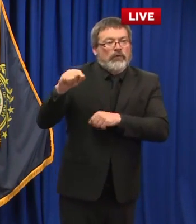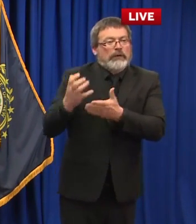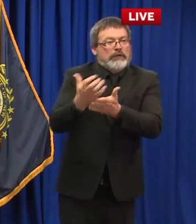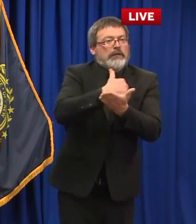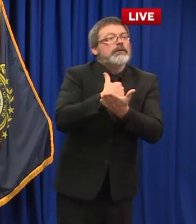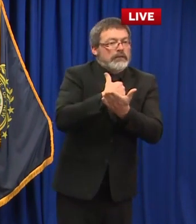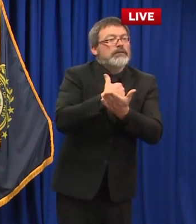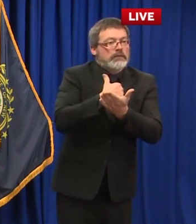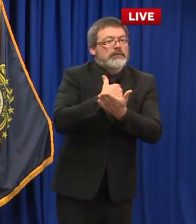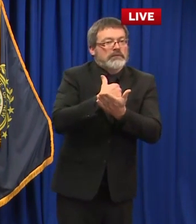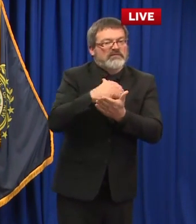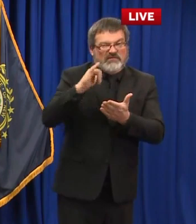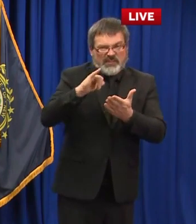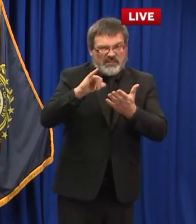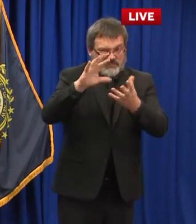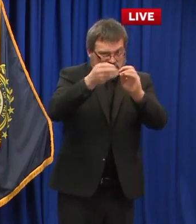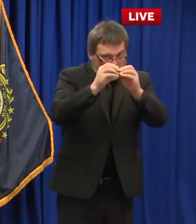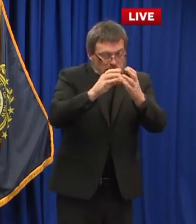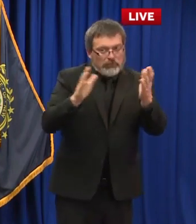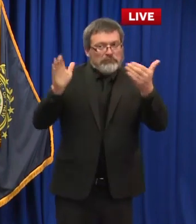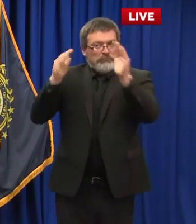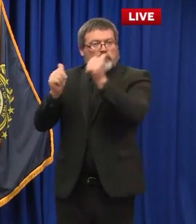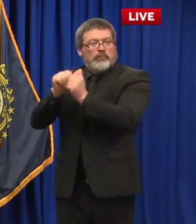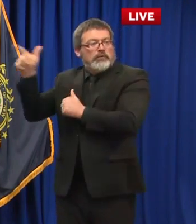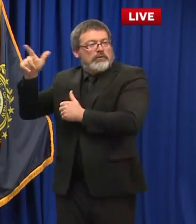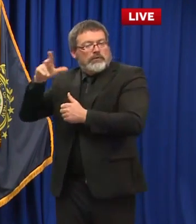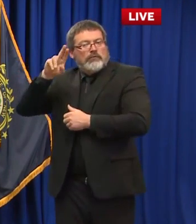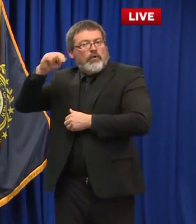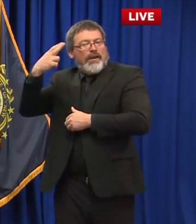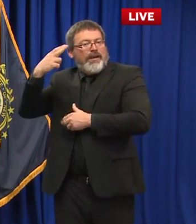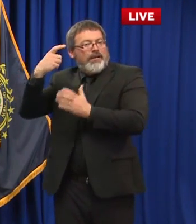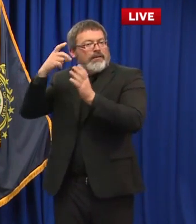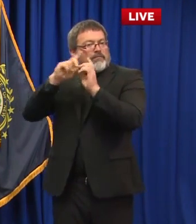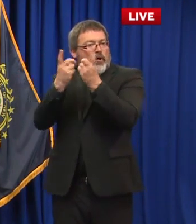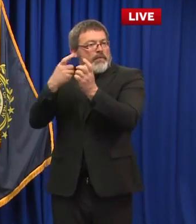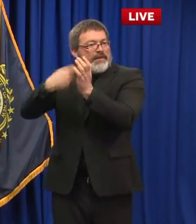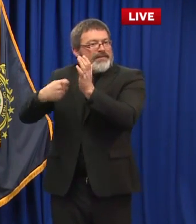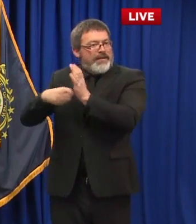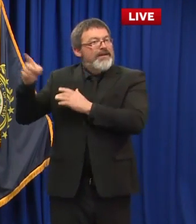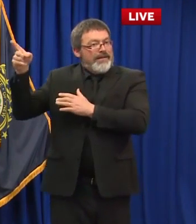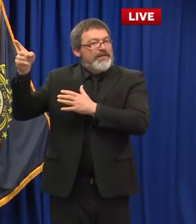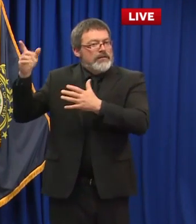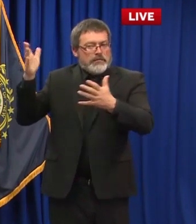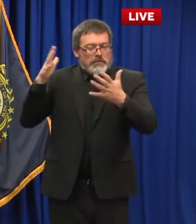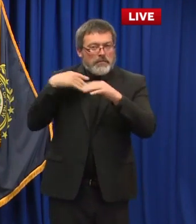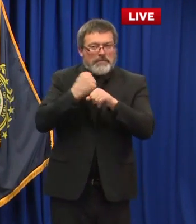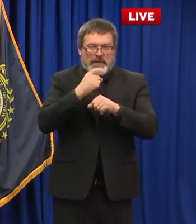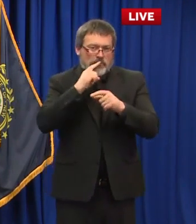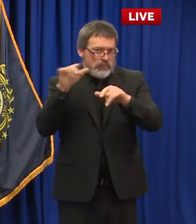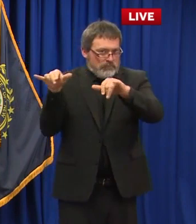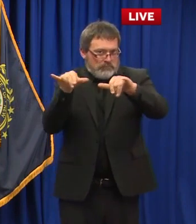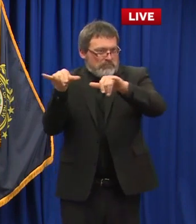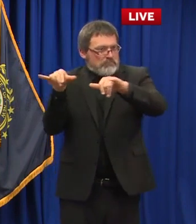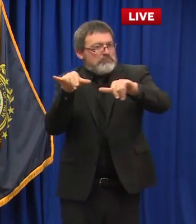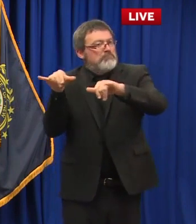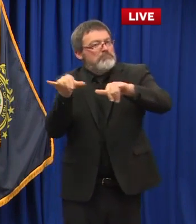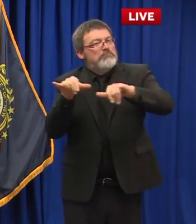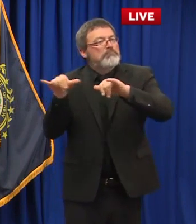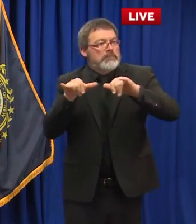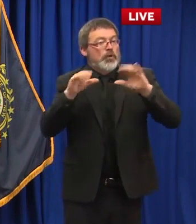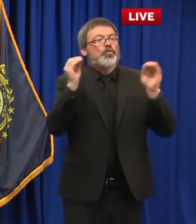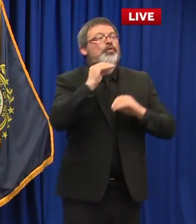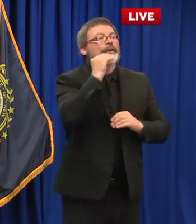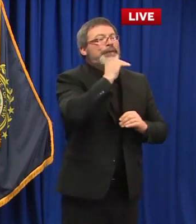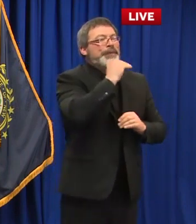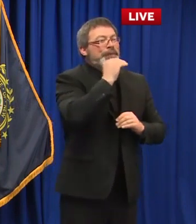sure that there's accountability. We're minimizing the fraud, waste, and abuse. We're working together hand-in-hand. This final grant submission will allow us